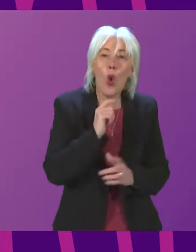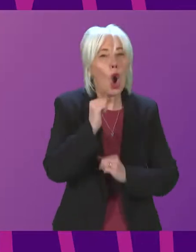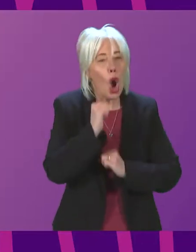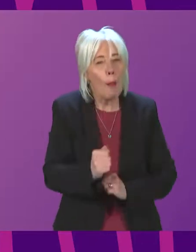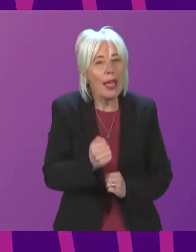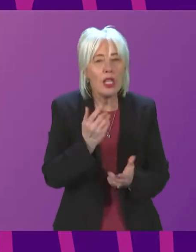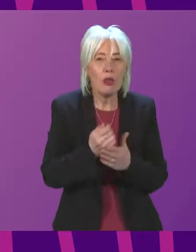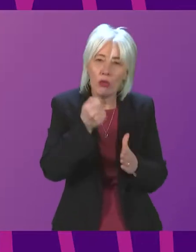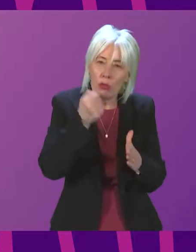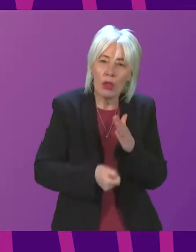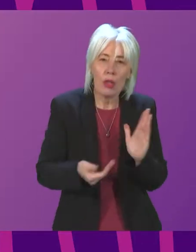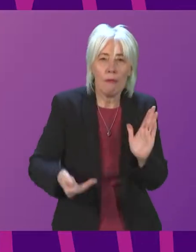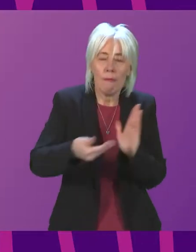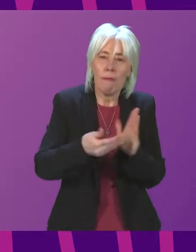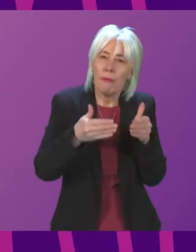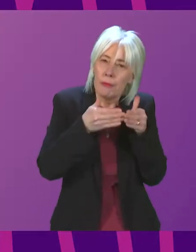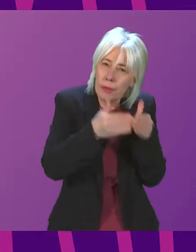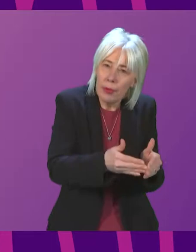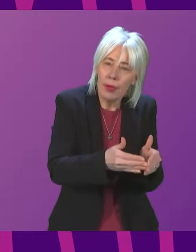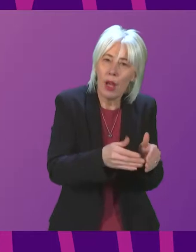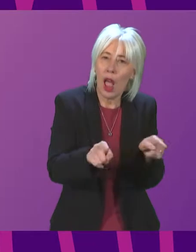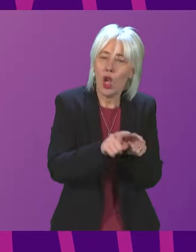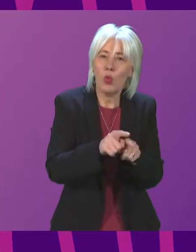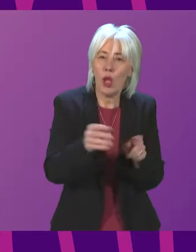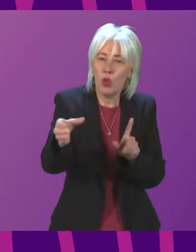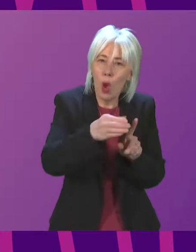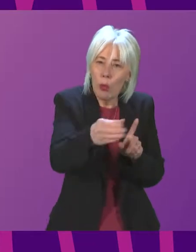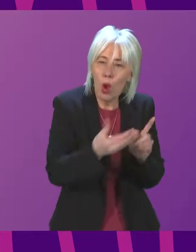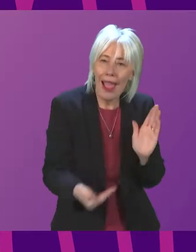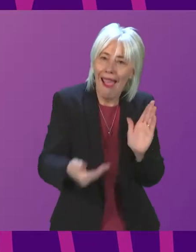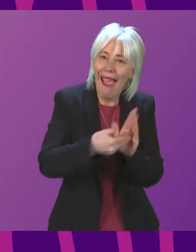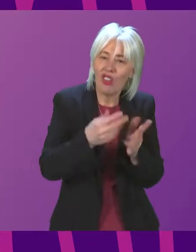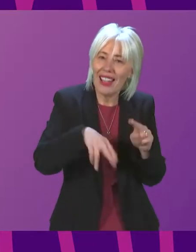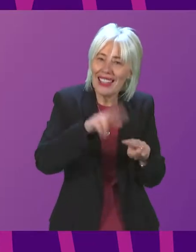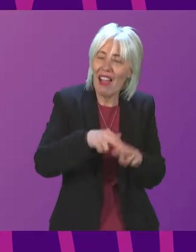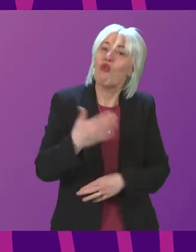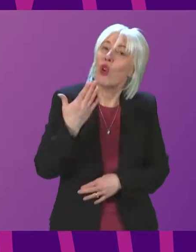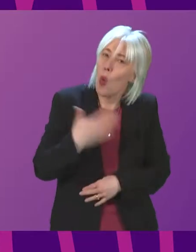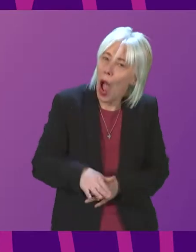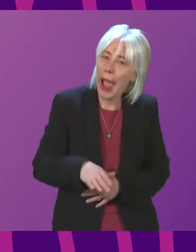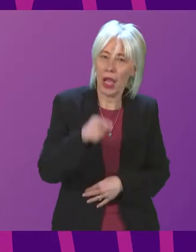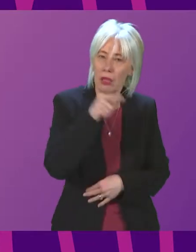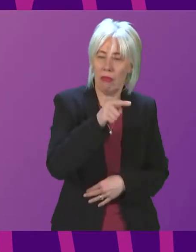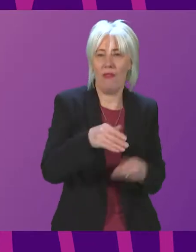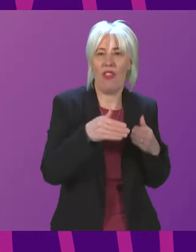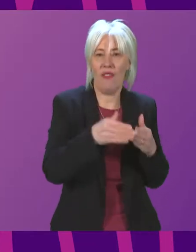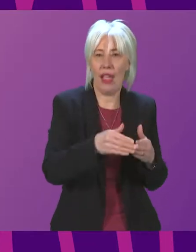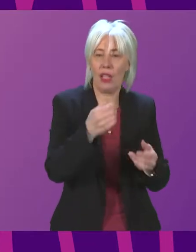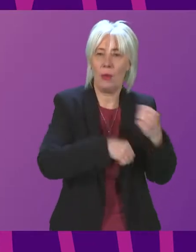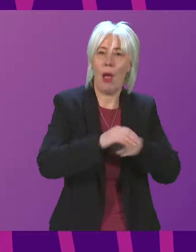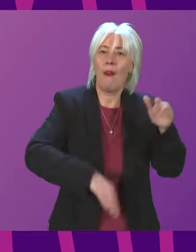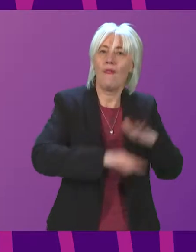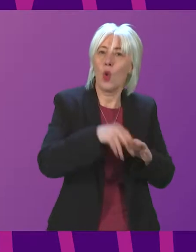now additional tonnage and also to employ the additional crew required to use the ferries to their full